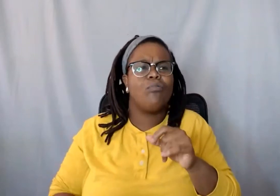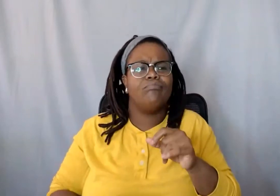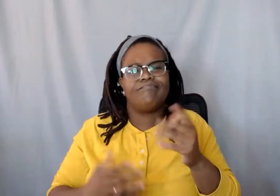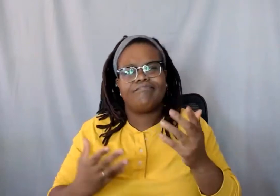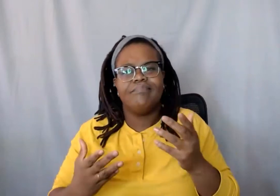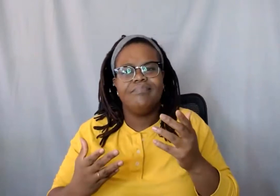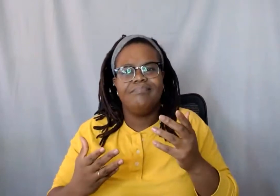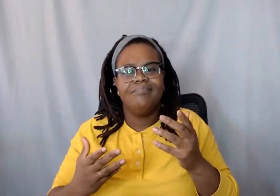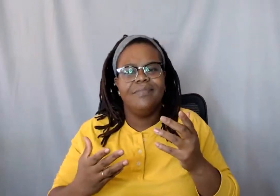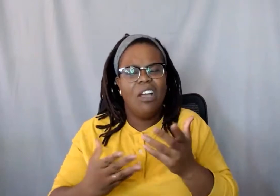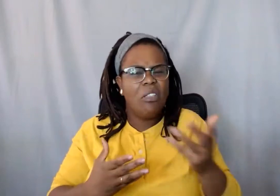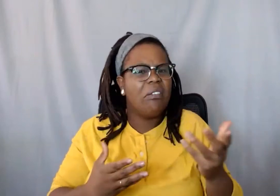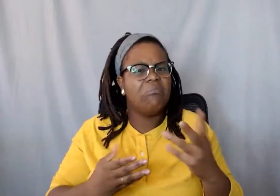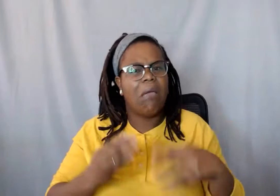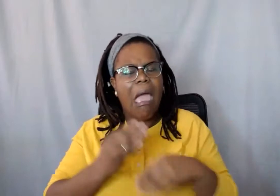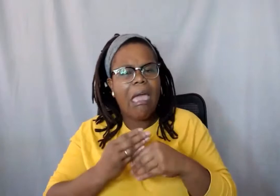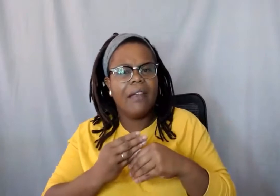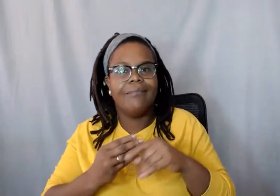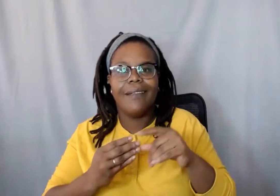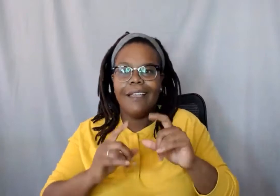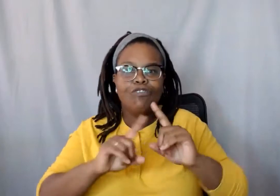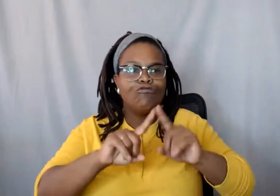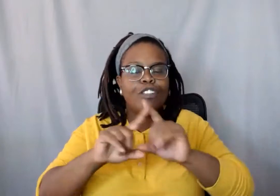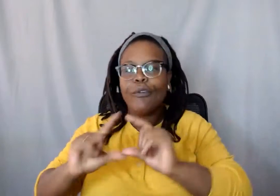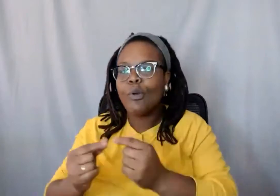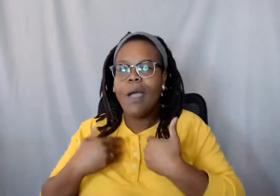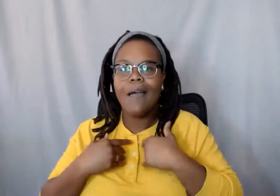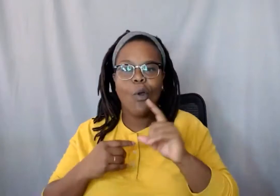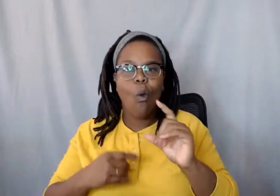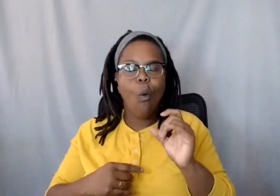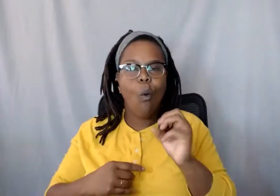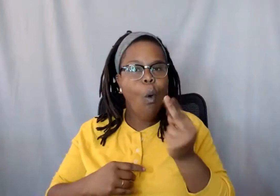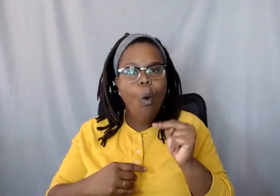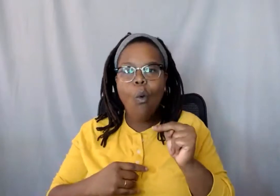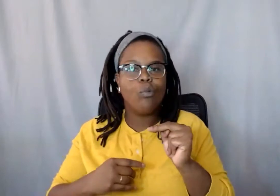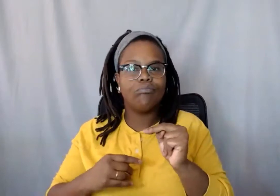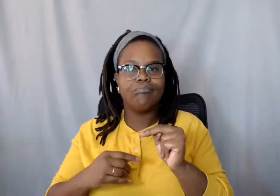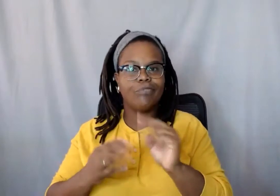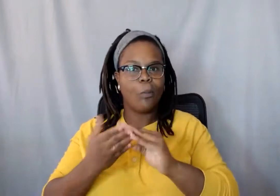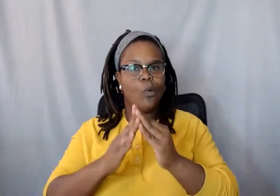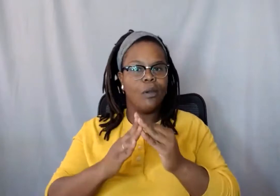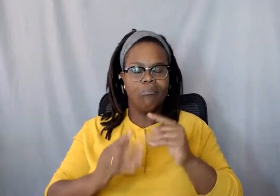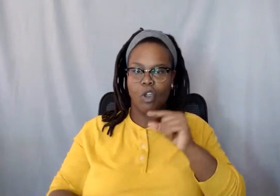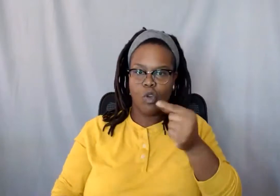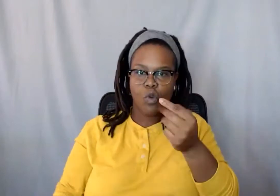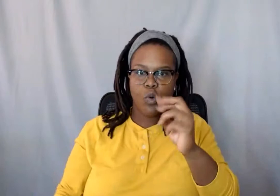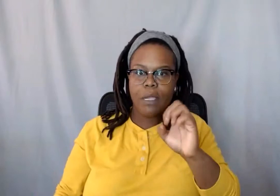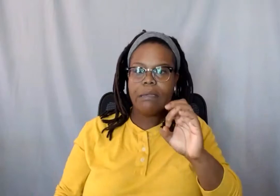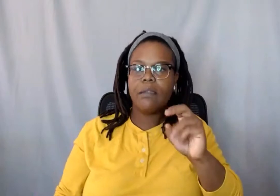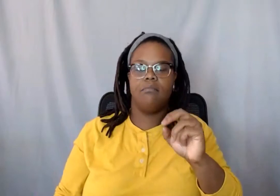things, like different groups have their own community and their own bubble, like Greek life, I'm in Greek life right now. And one of my biggest things I've noticed is that if I